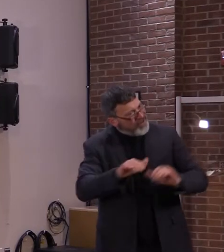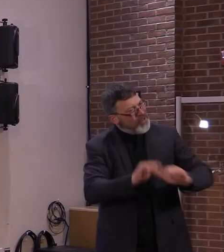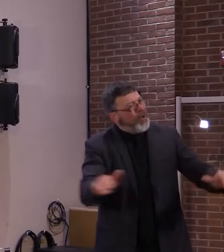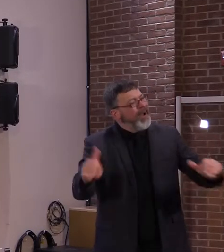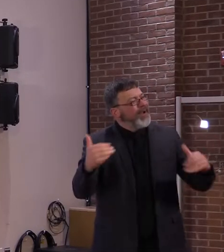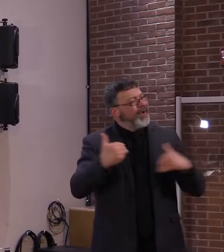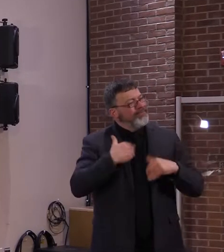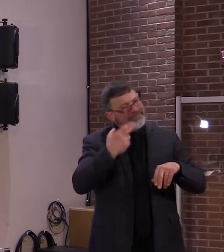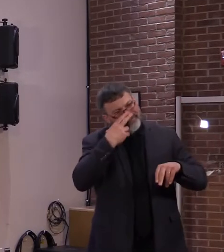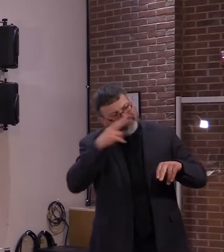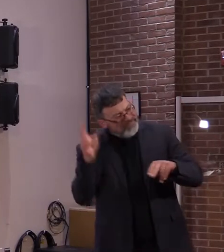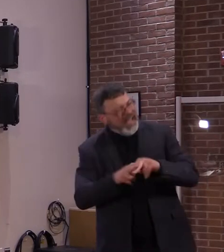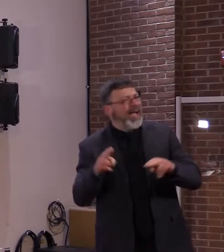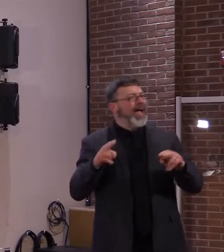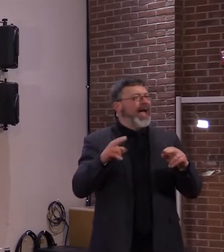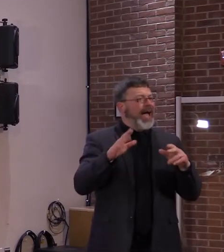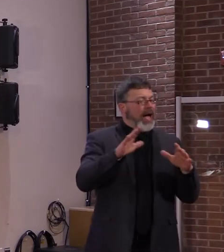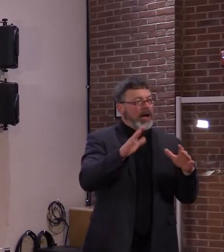past year.